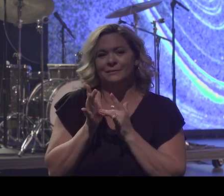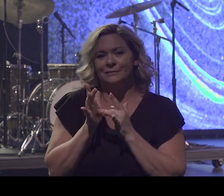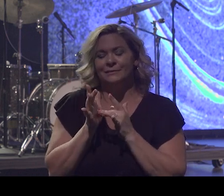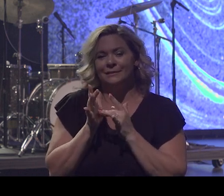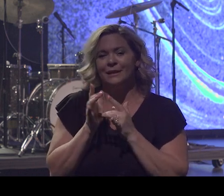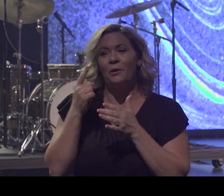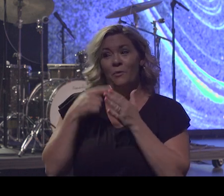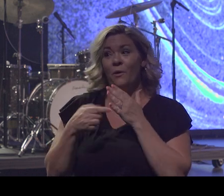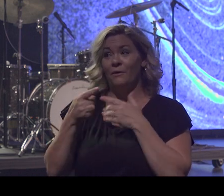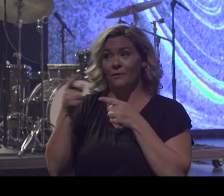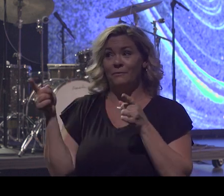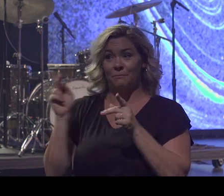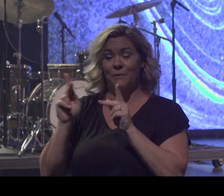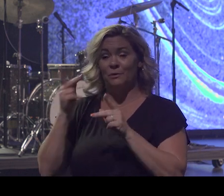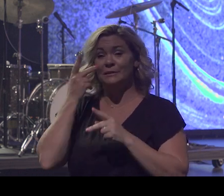that I've been set free.